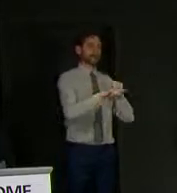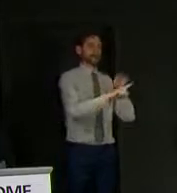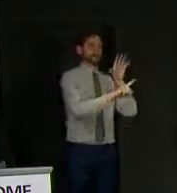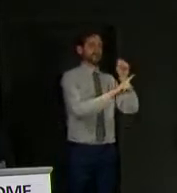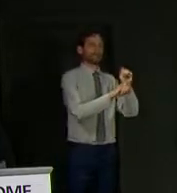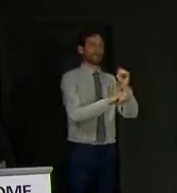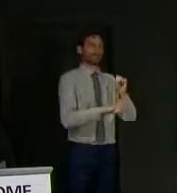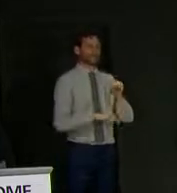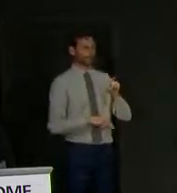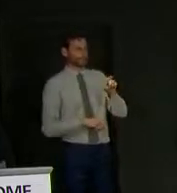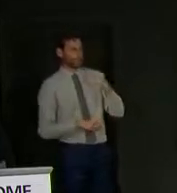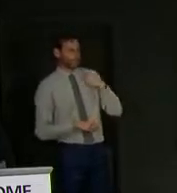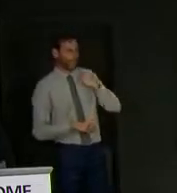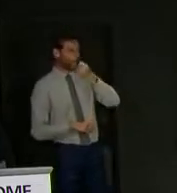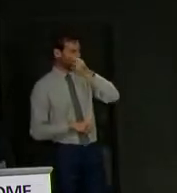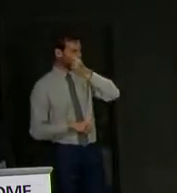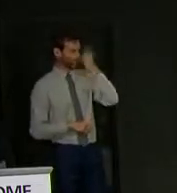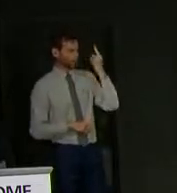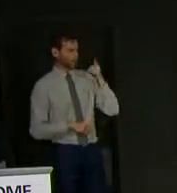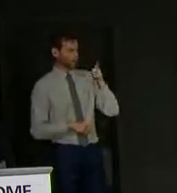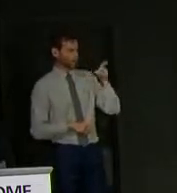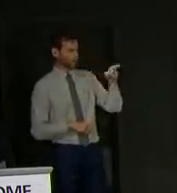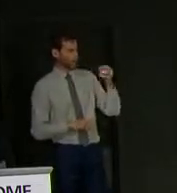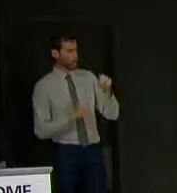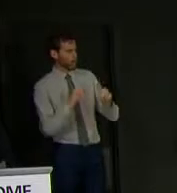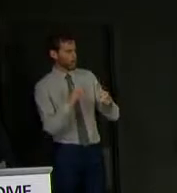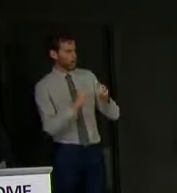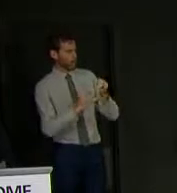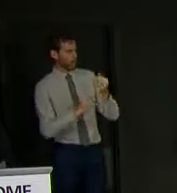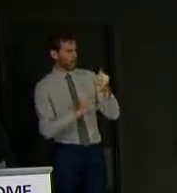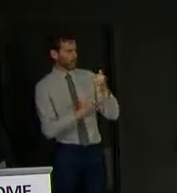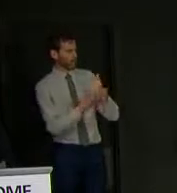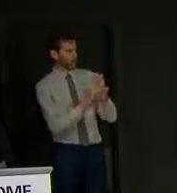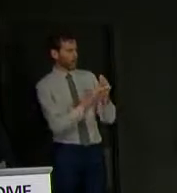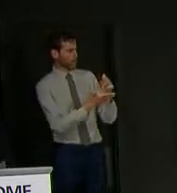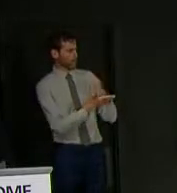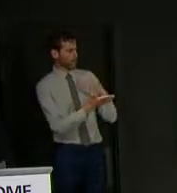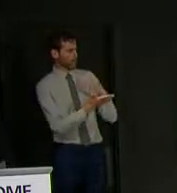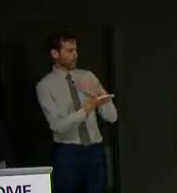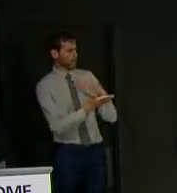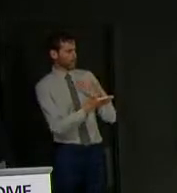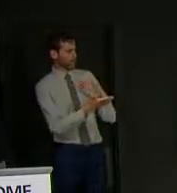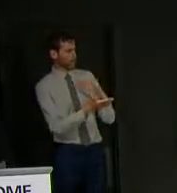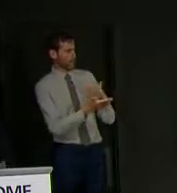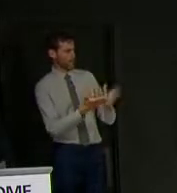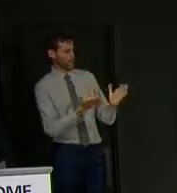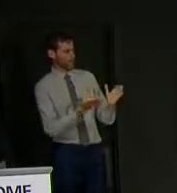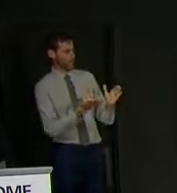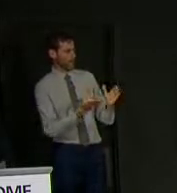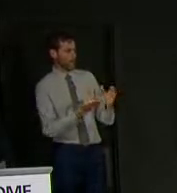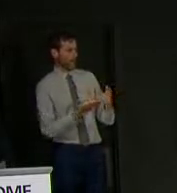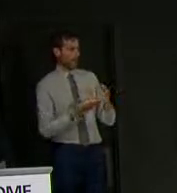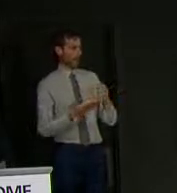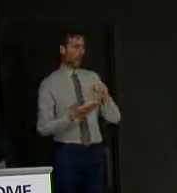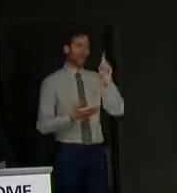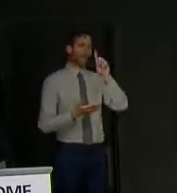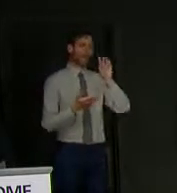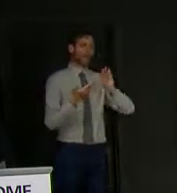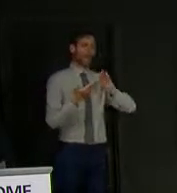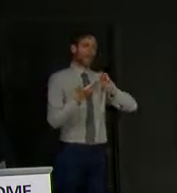last part of your question, but I'm happy to answer it later if we can get some clarity about people being exempt from being tracers.